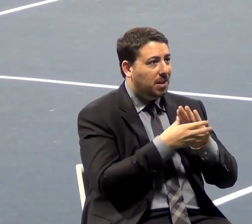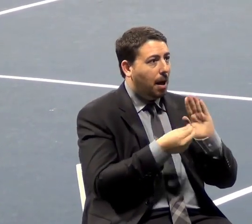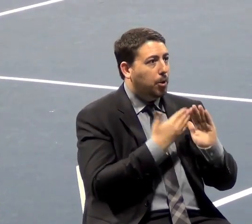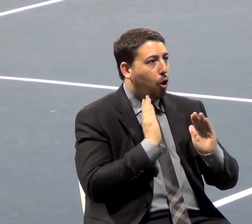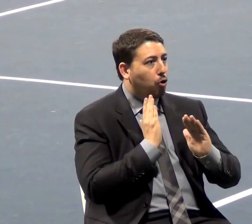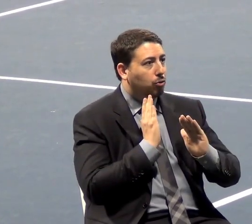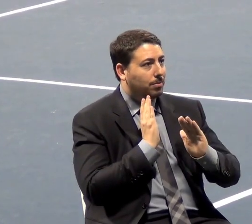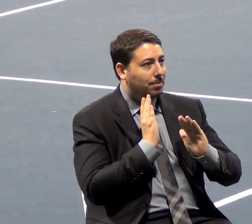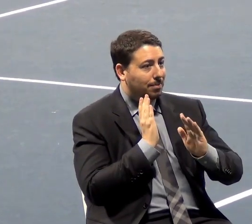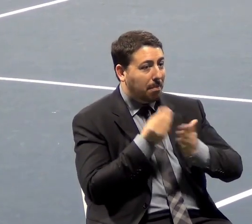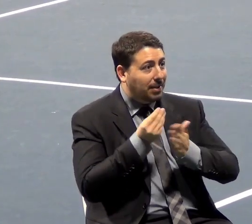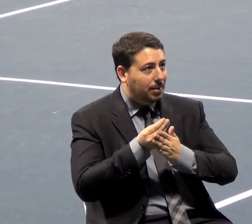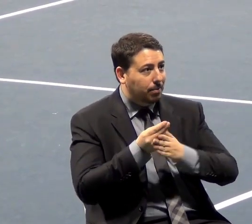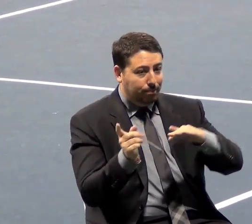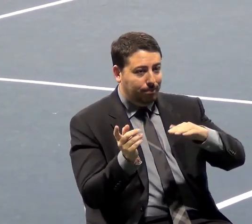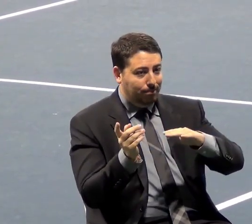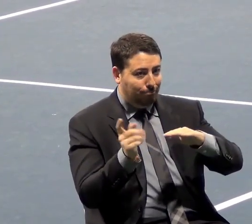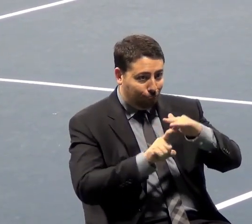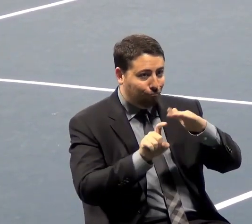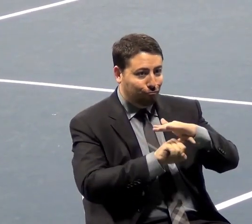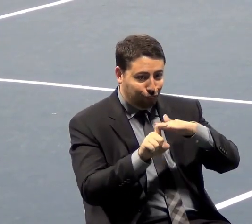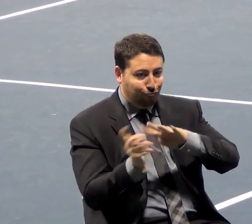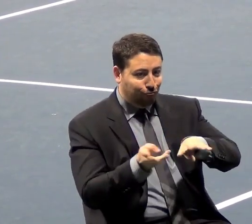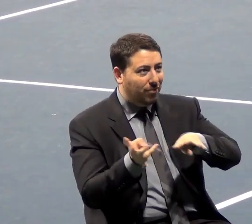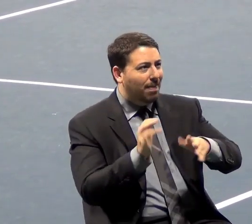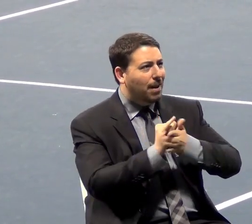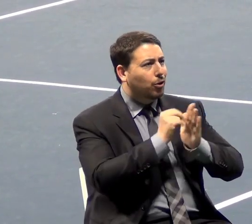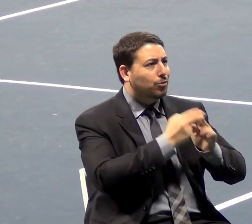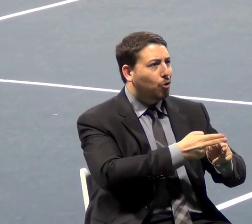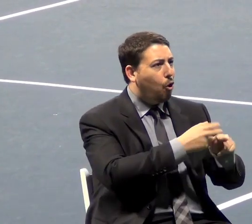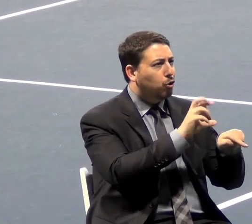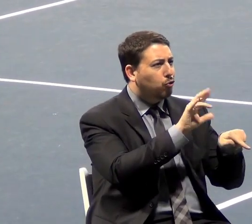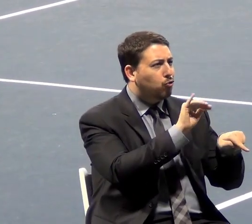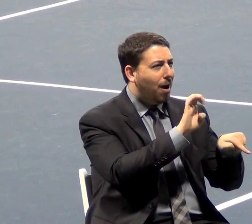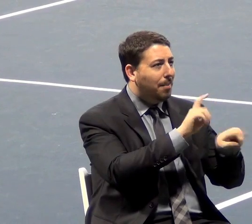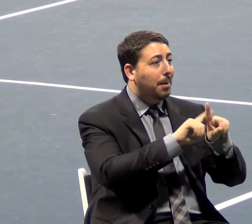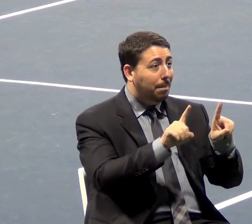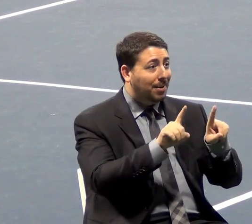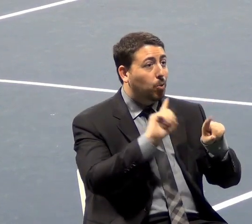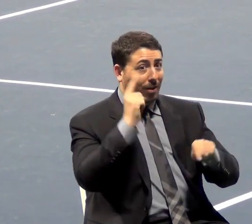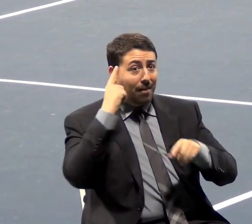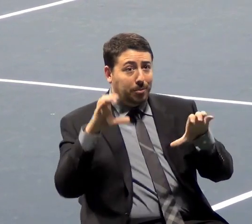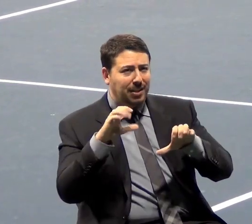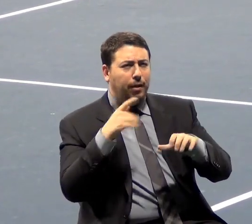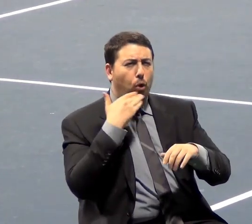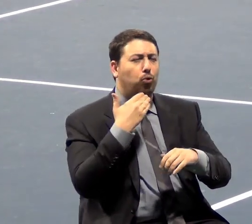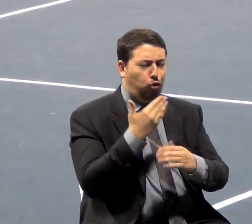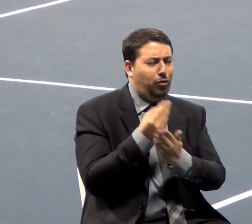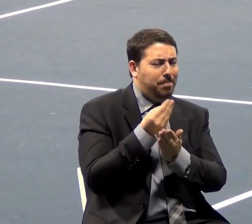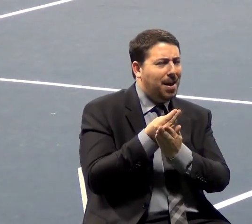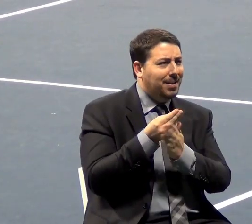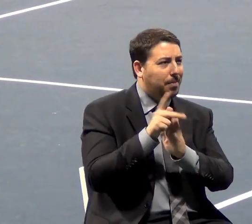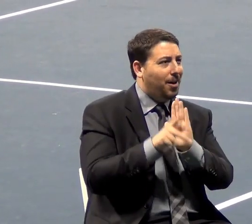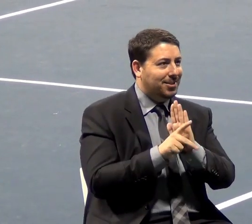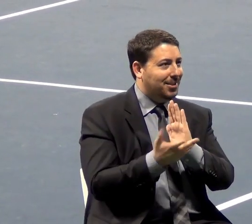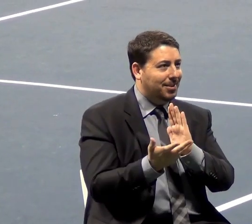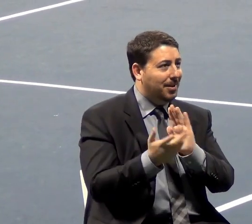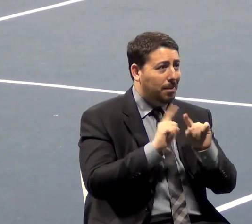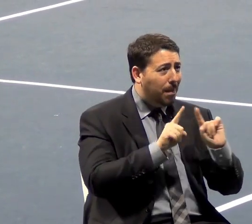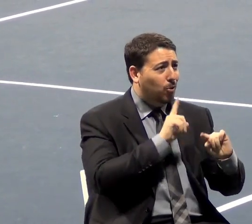it's called counterfeiting. When government does, they call it good monetary policy. And nevertheless, morally, it's the same thing. It's